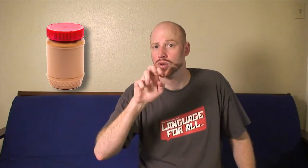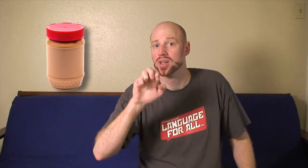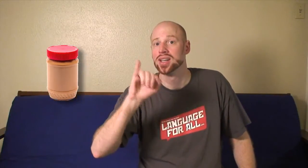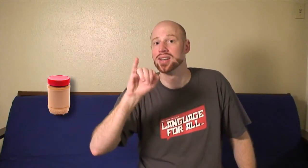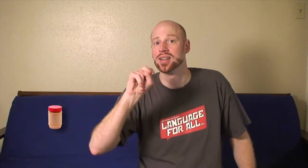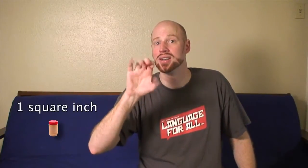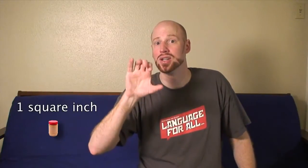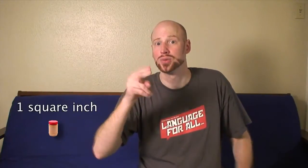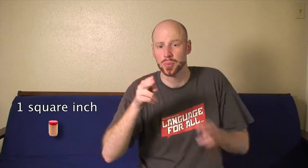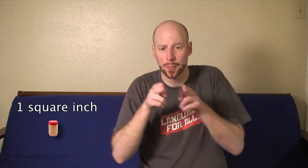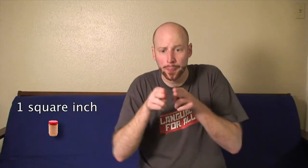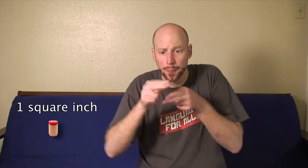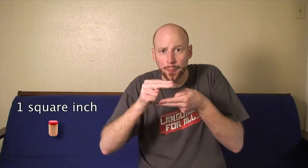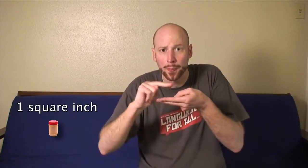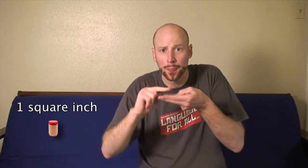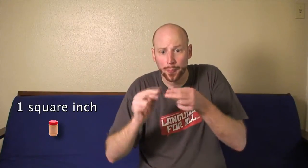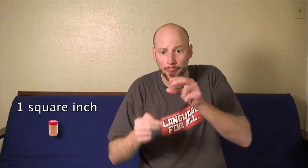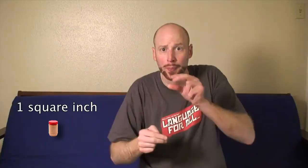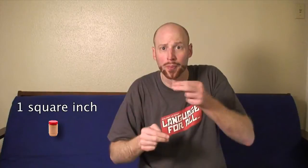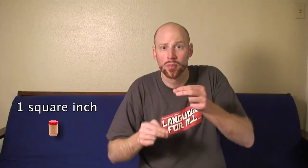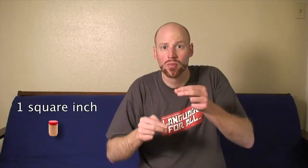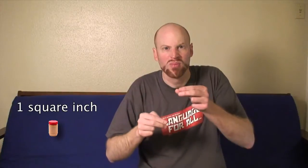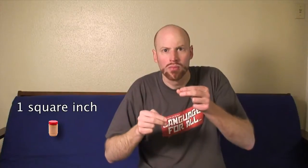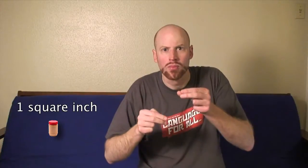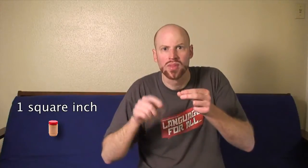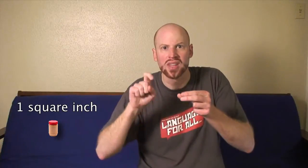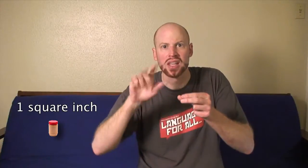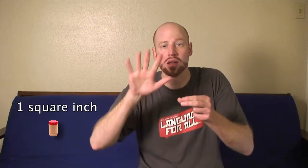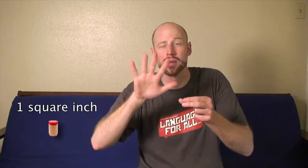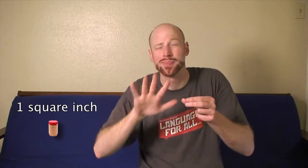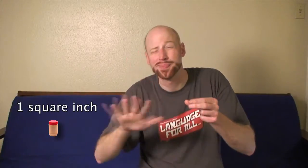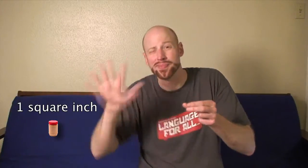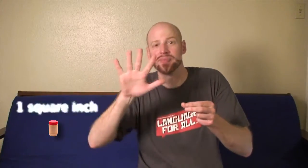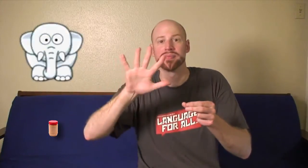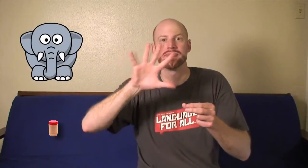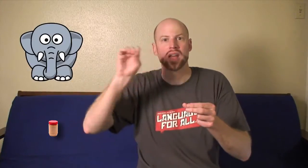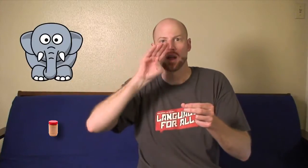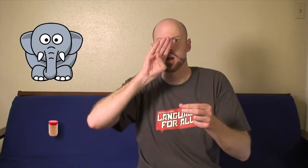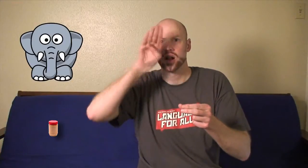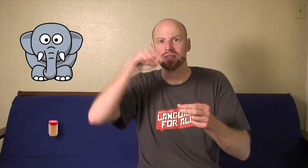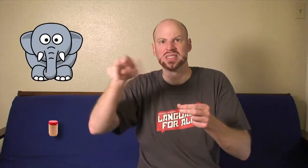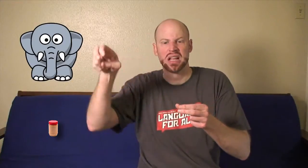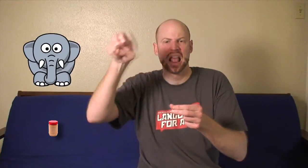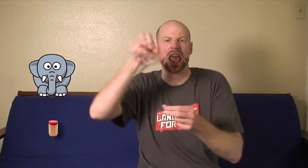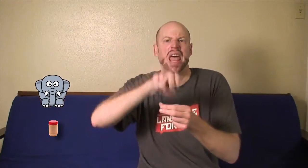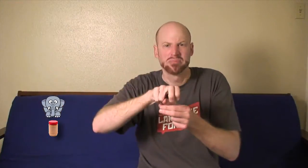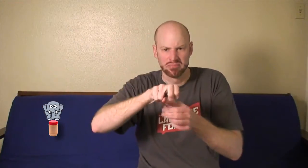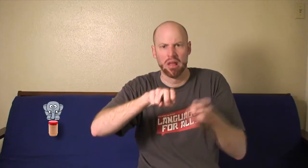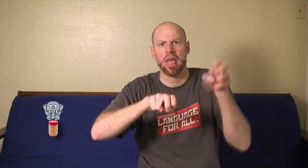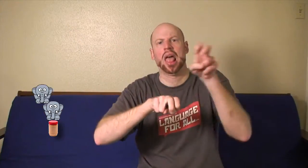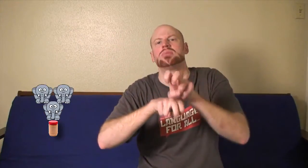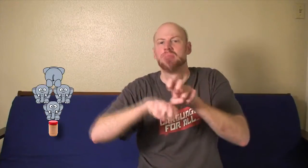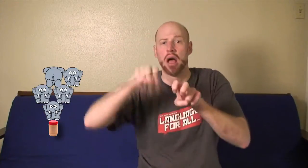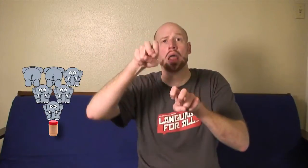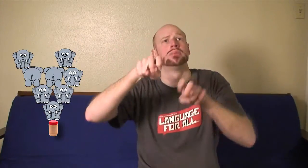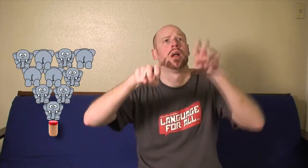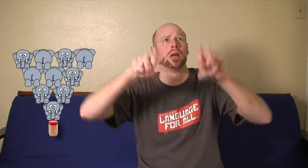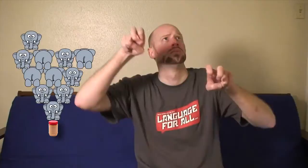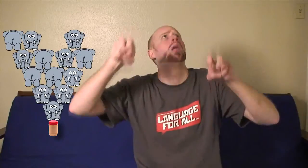50 elephants standing on one square inch of peanut butter.